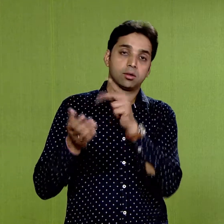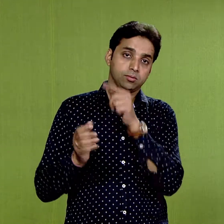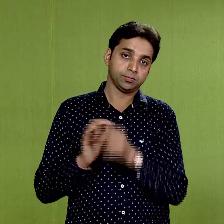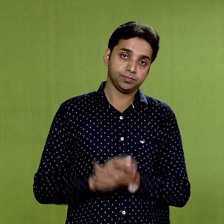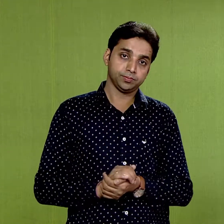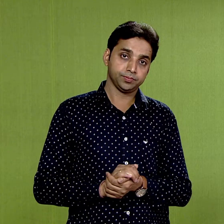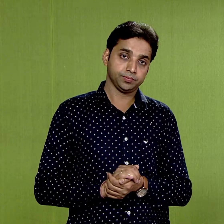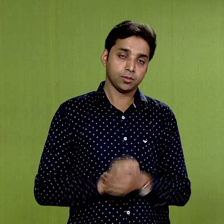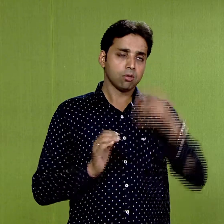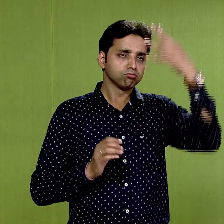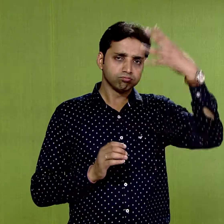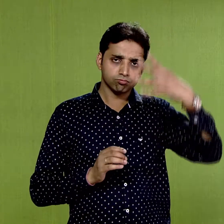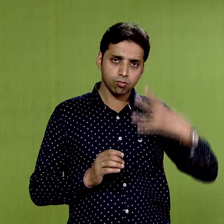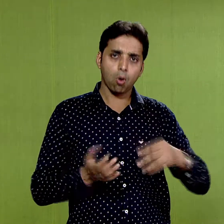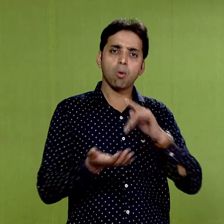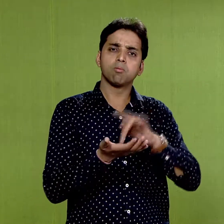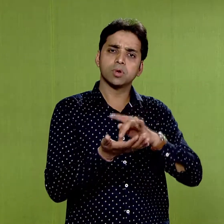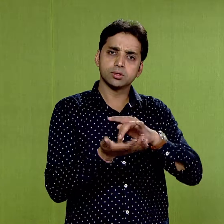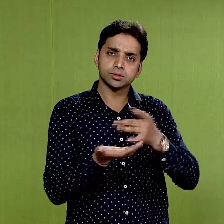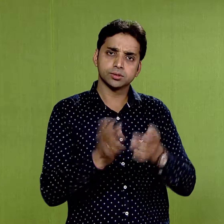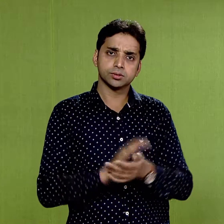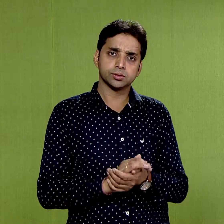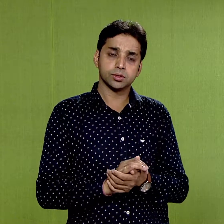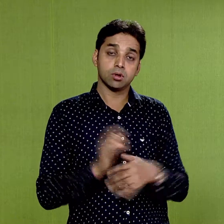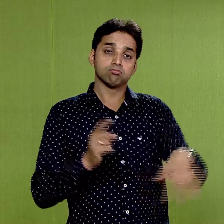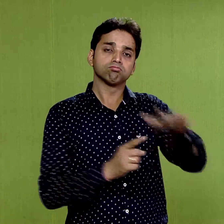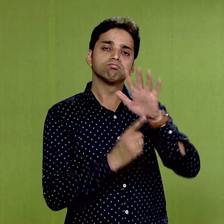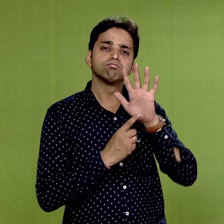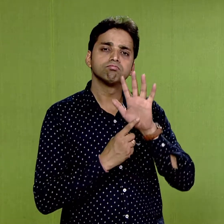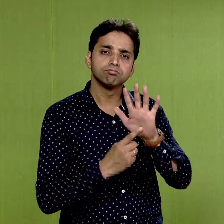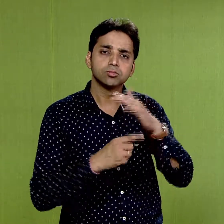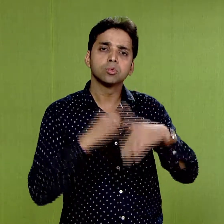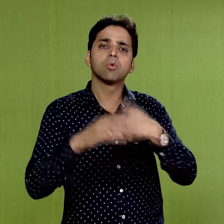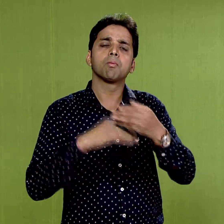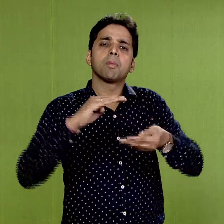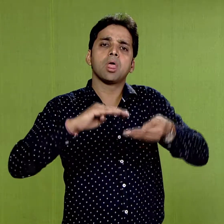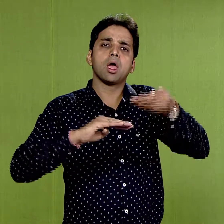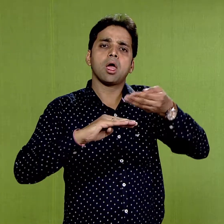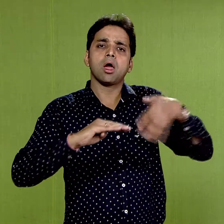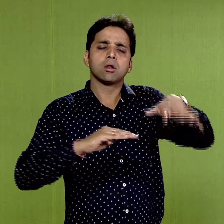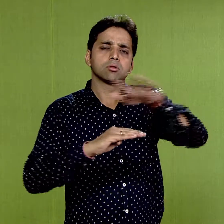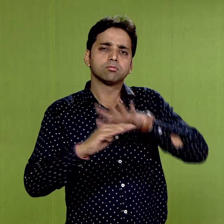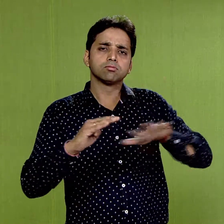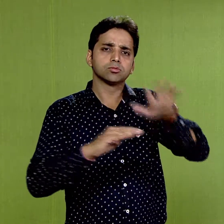These four places show the extent of its penetration in the South.